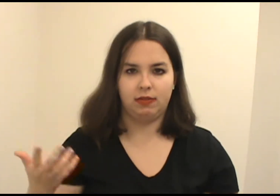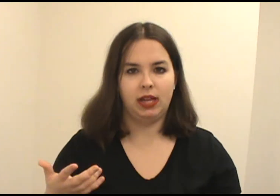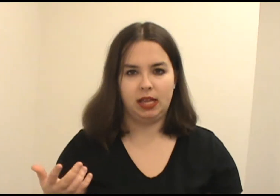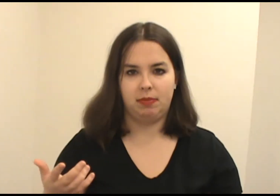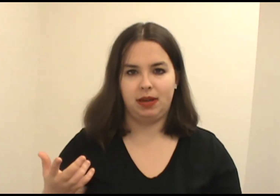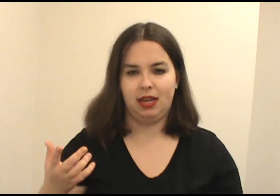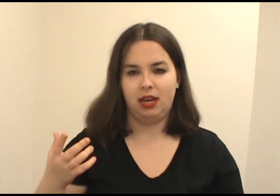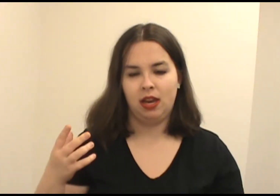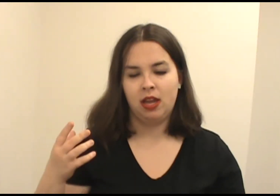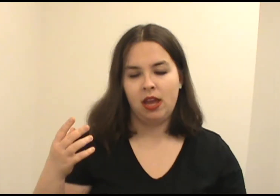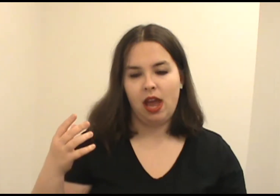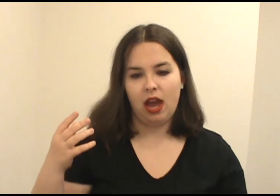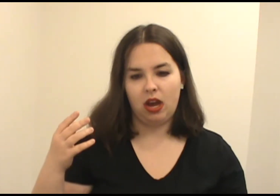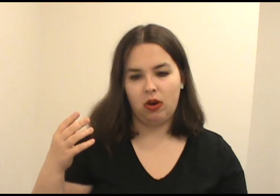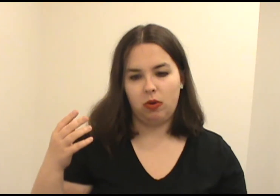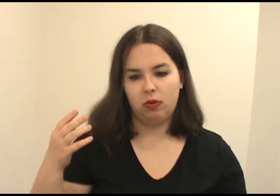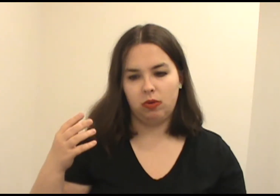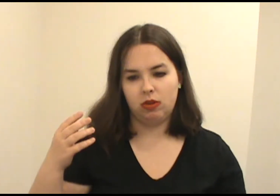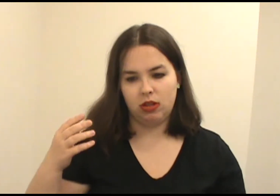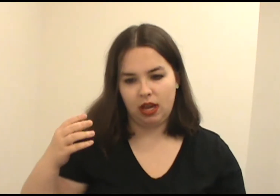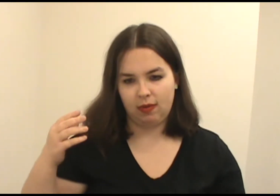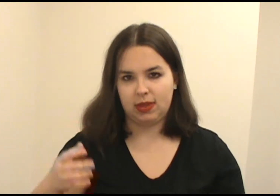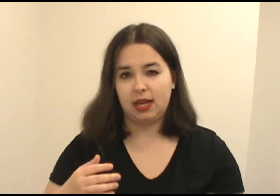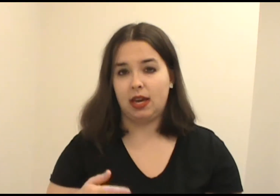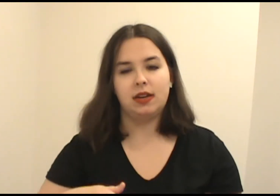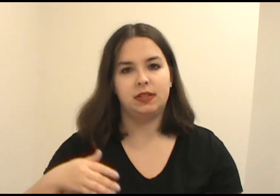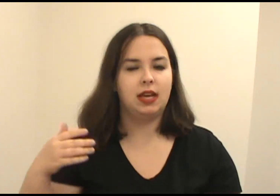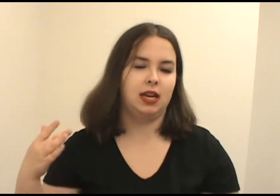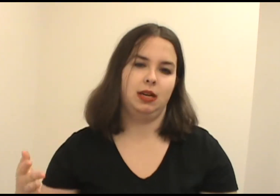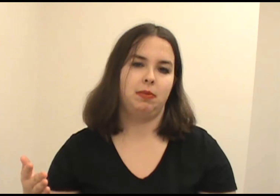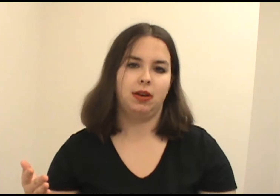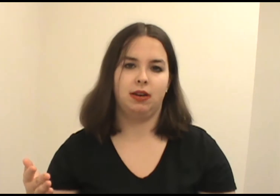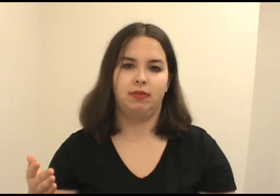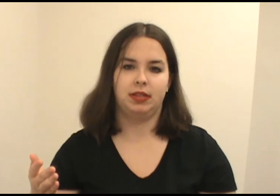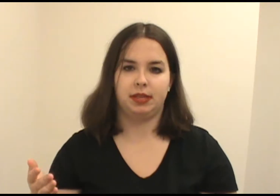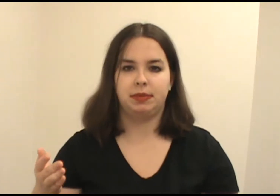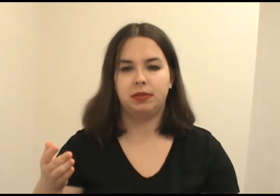develop and how everything got to the ending point of this episode.